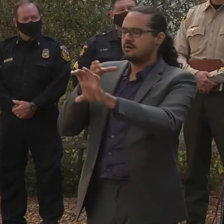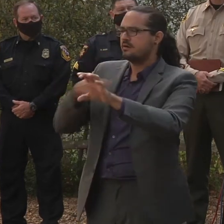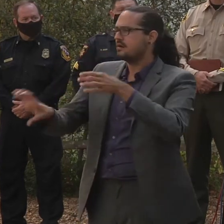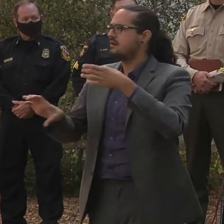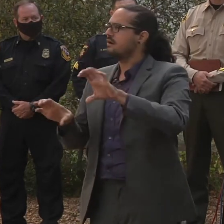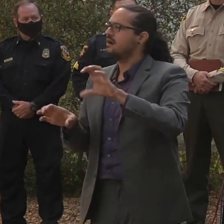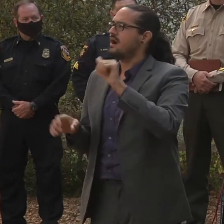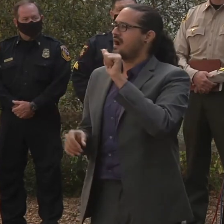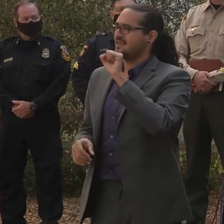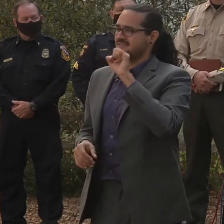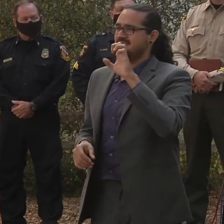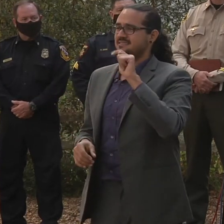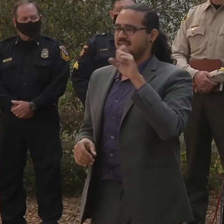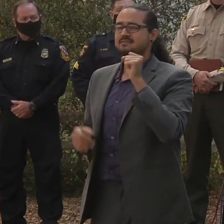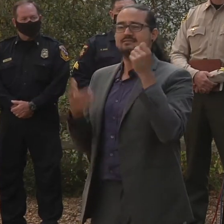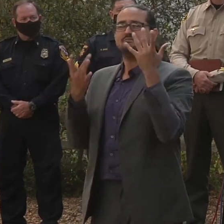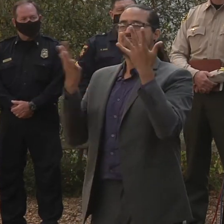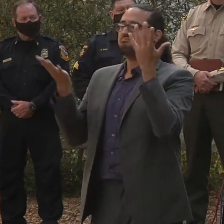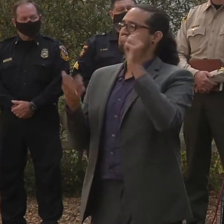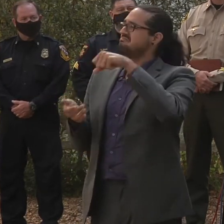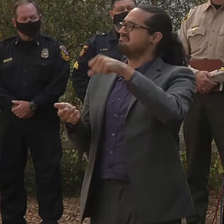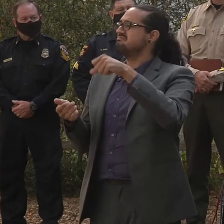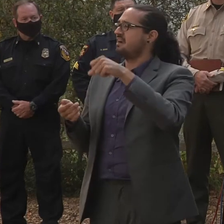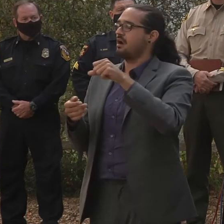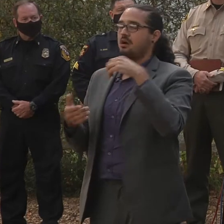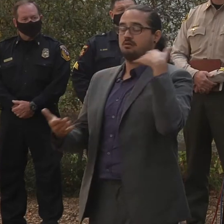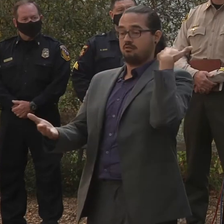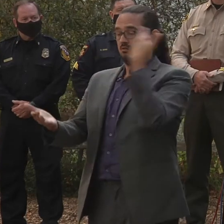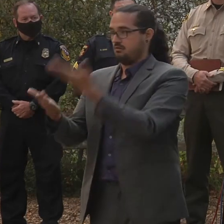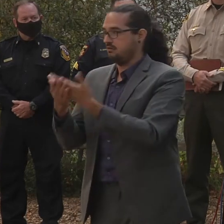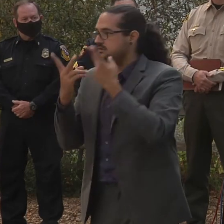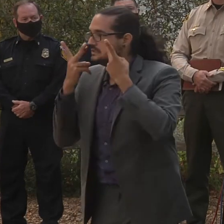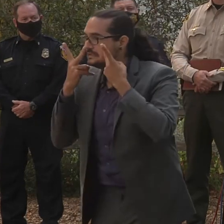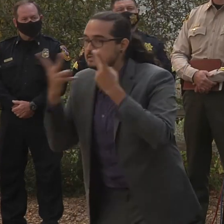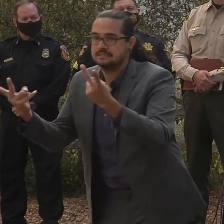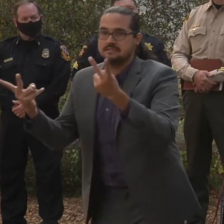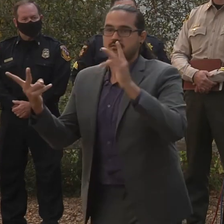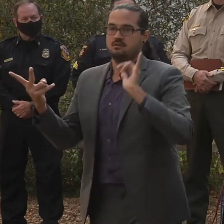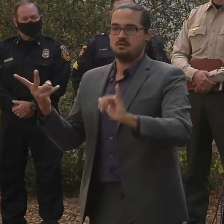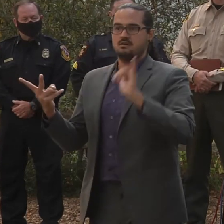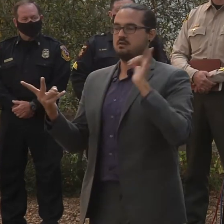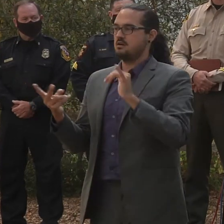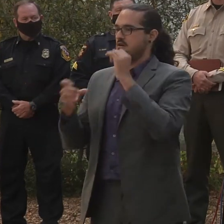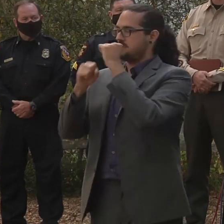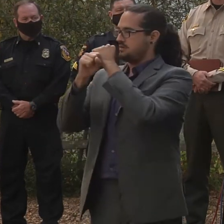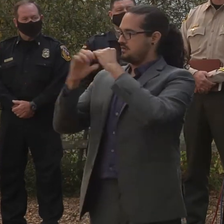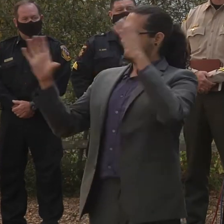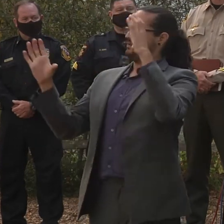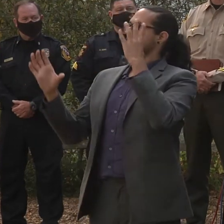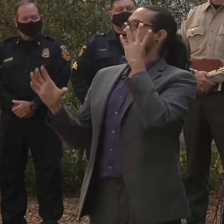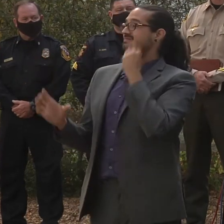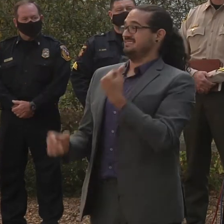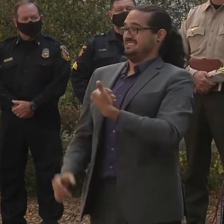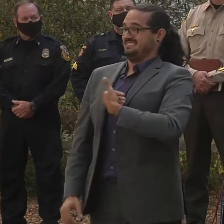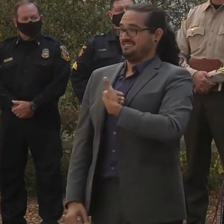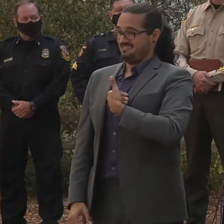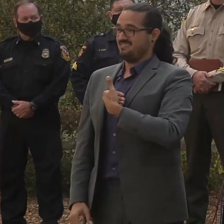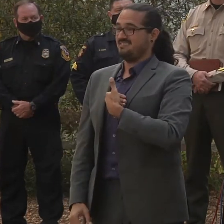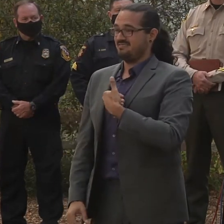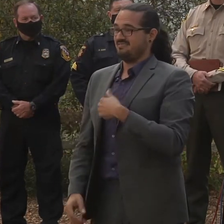see firsthand what law enforcement, together with CAL FIRE and all of the other